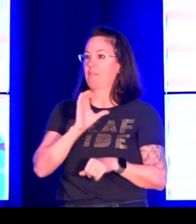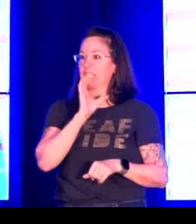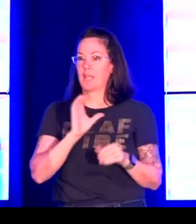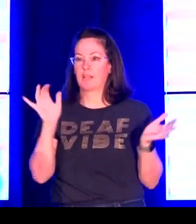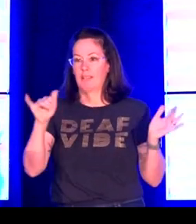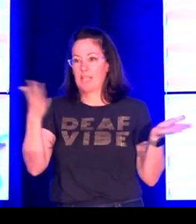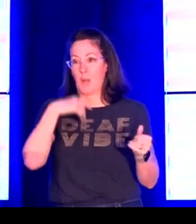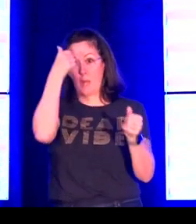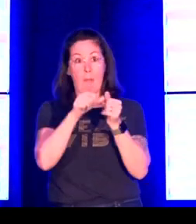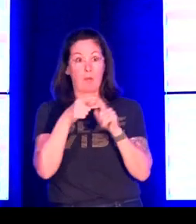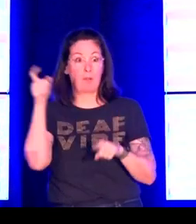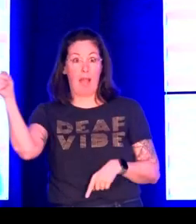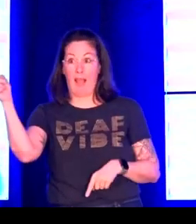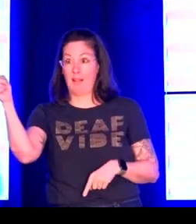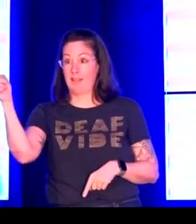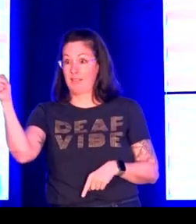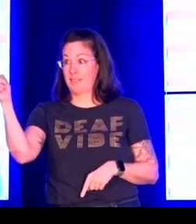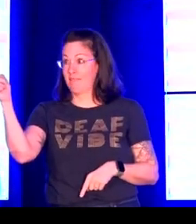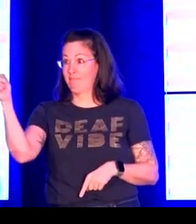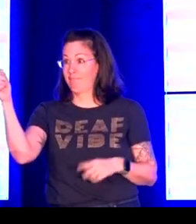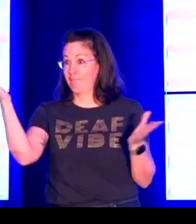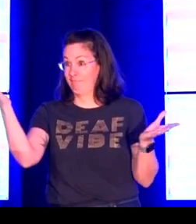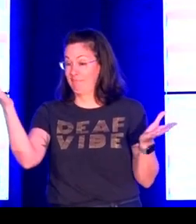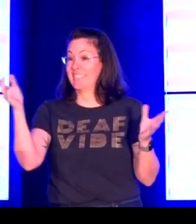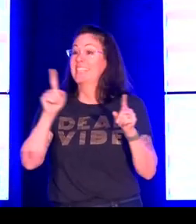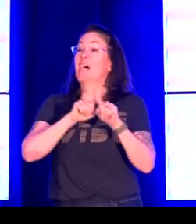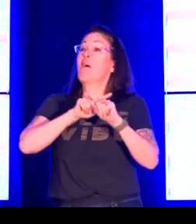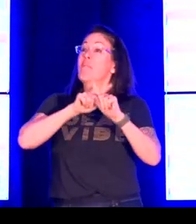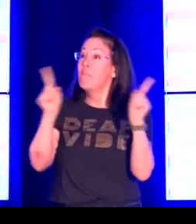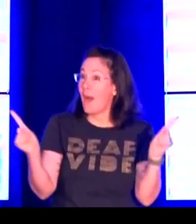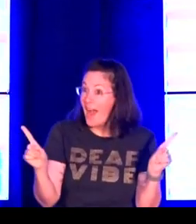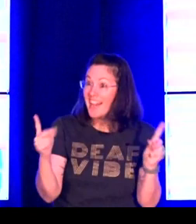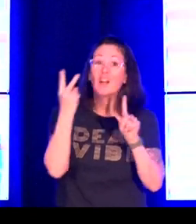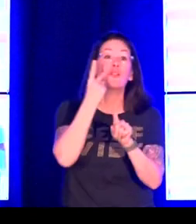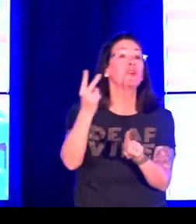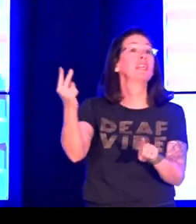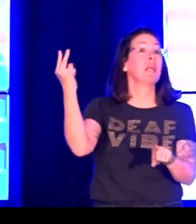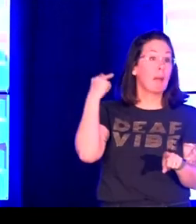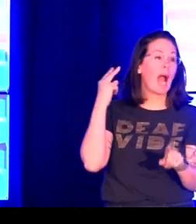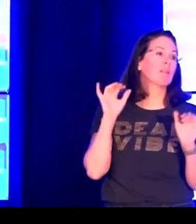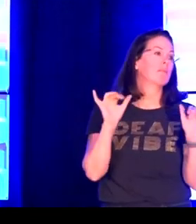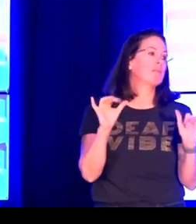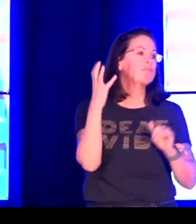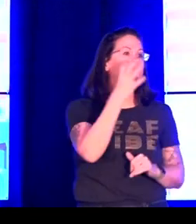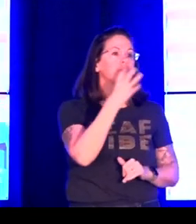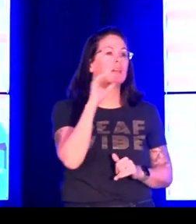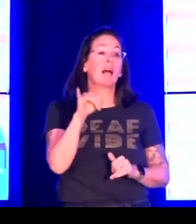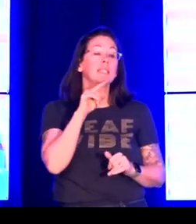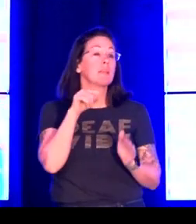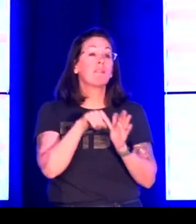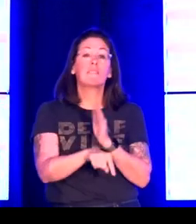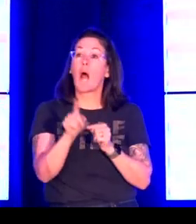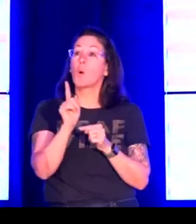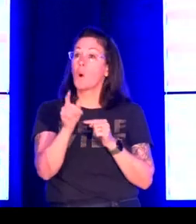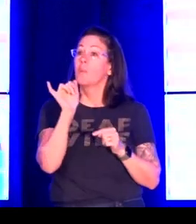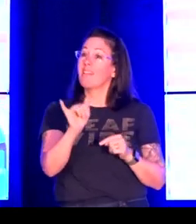and learning sign language and being immersed in that. What I remember most, of course, is the chocolate